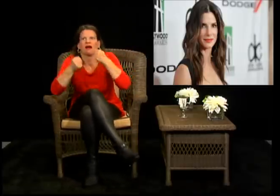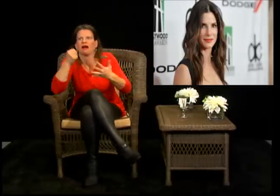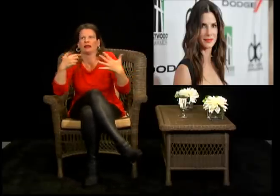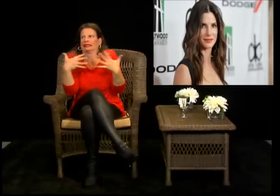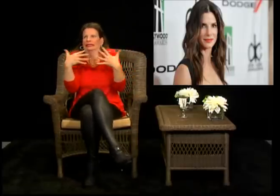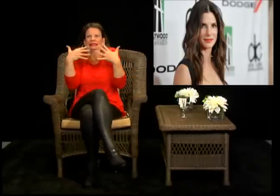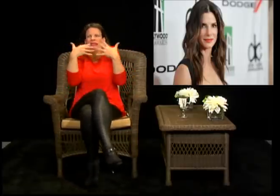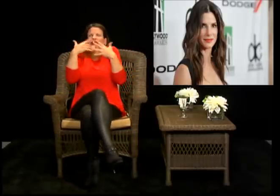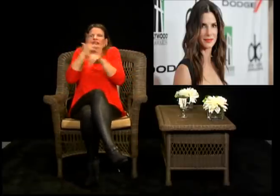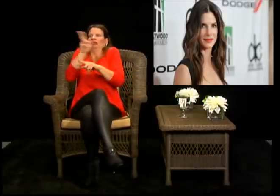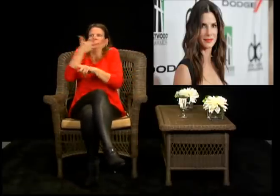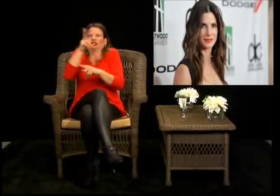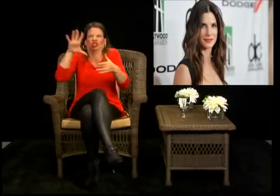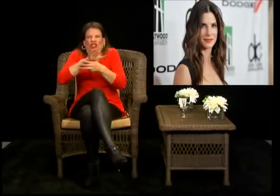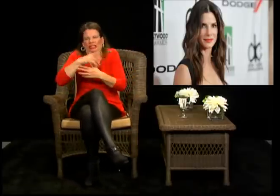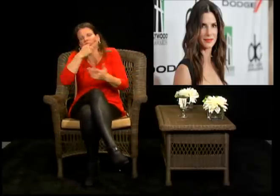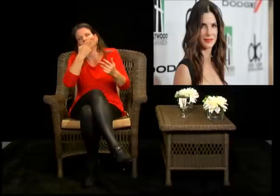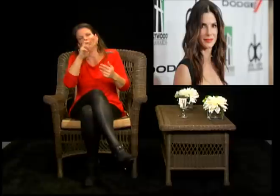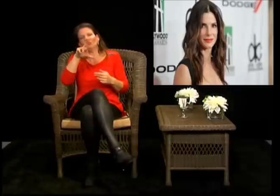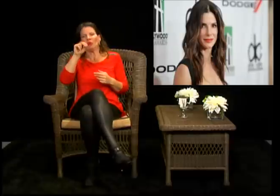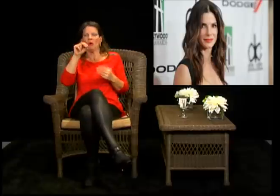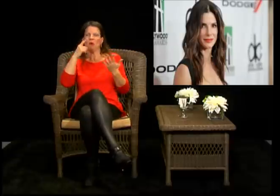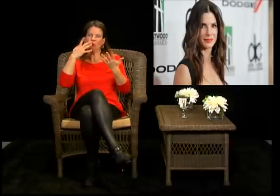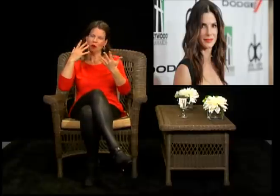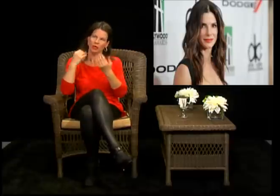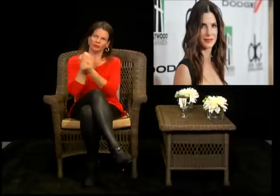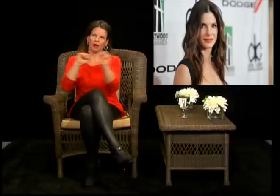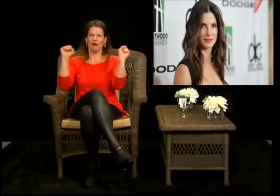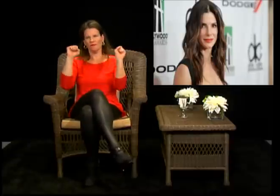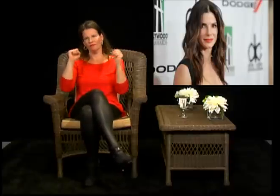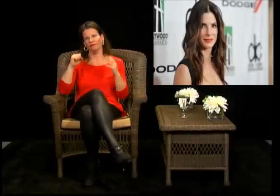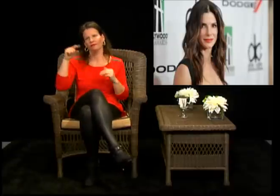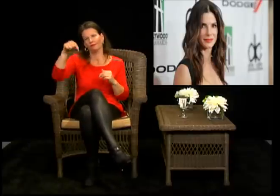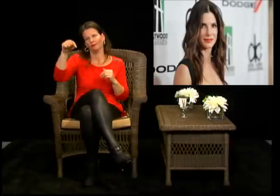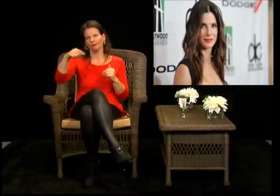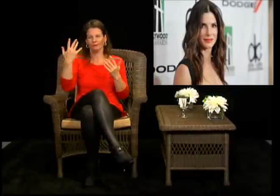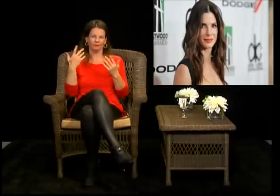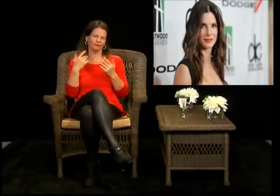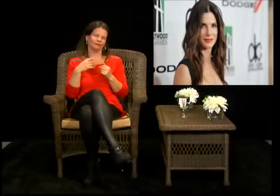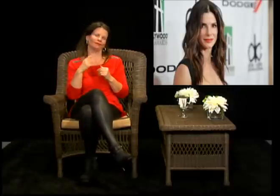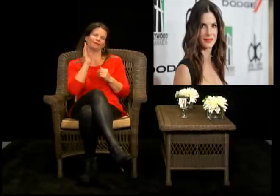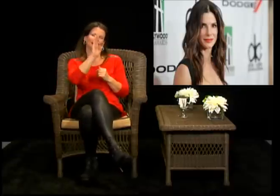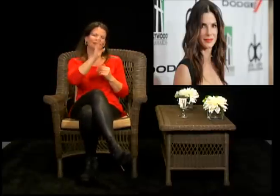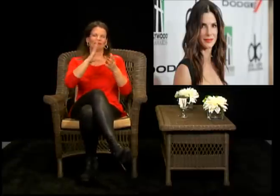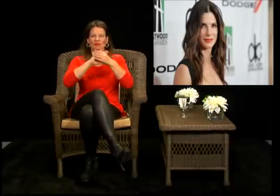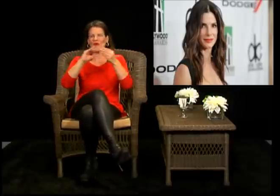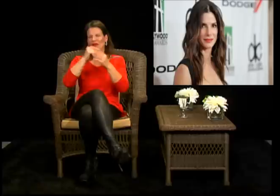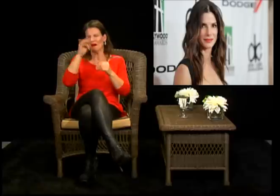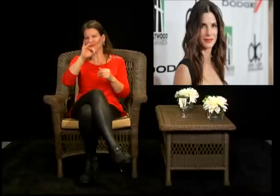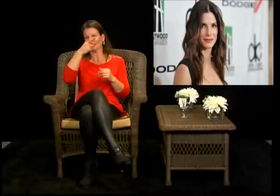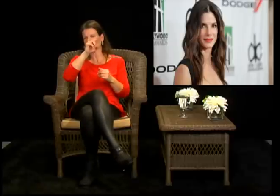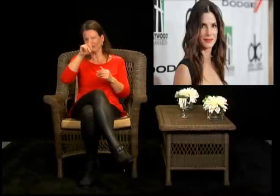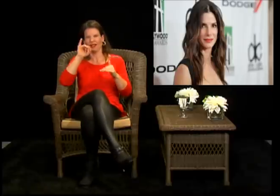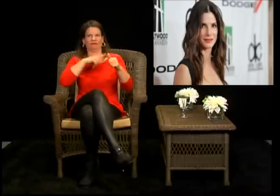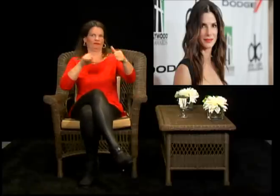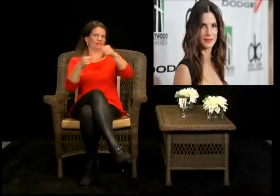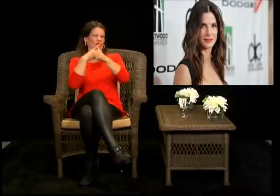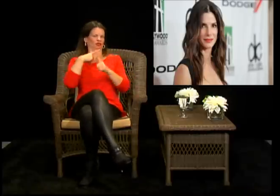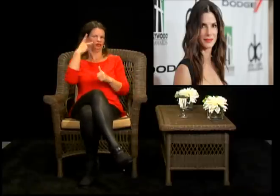from the time she was in the movie Speed and it was like a, uh, action film where she had to like